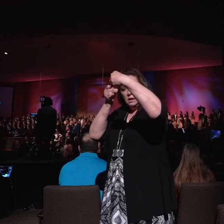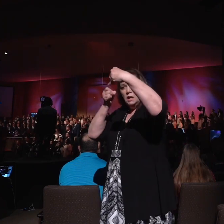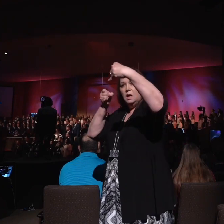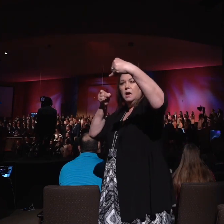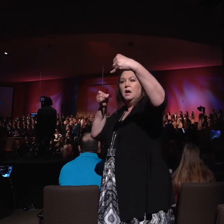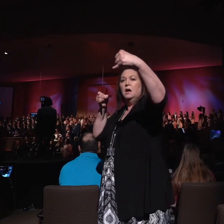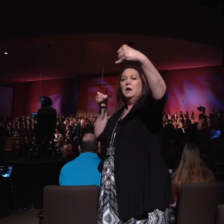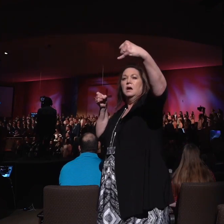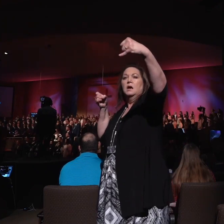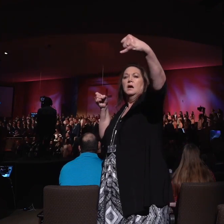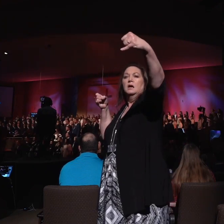day